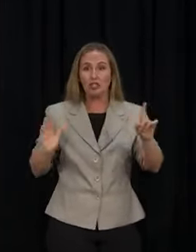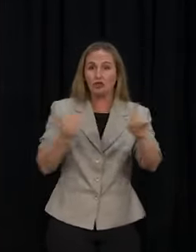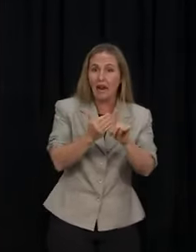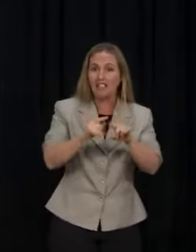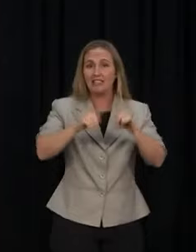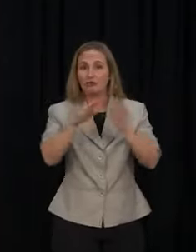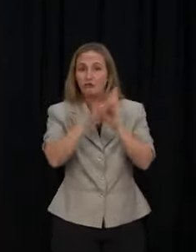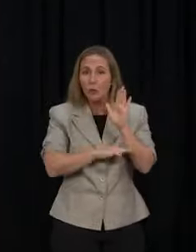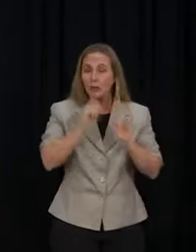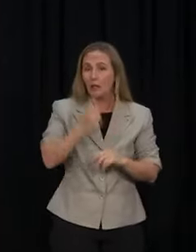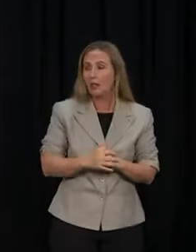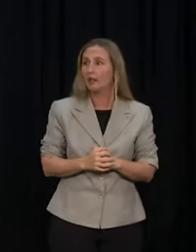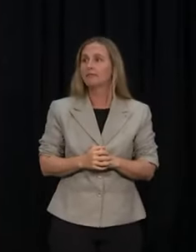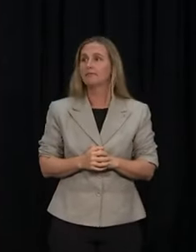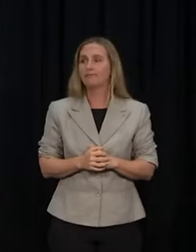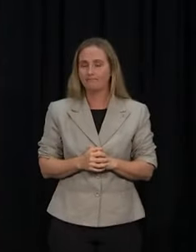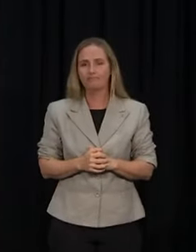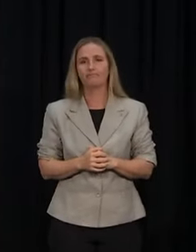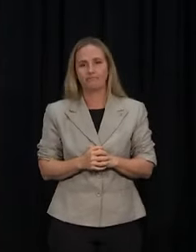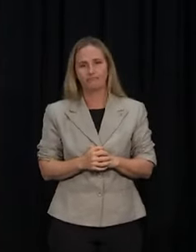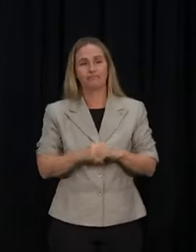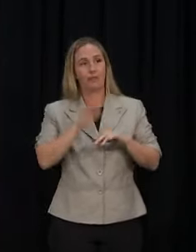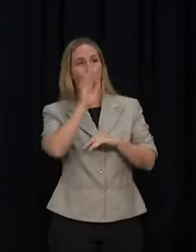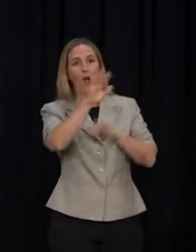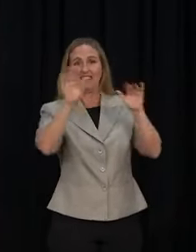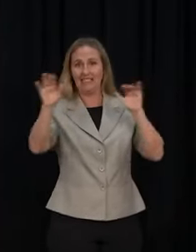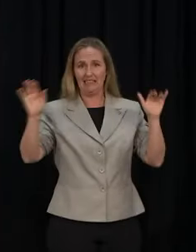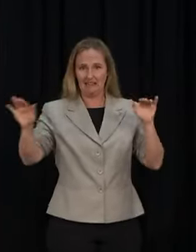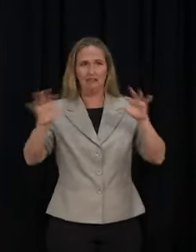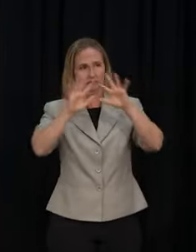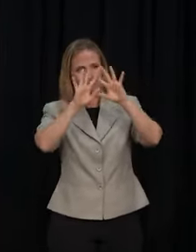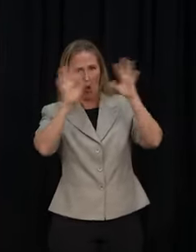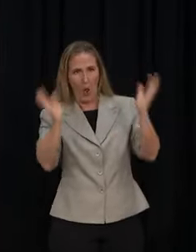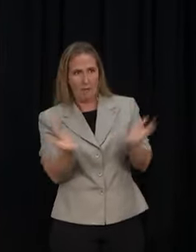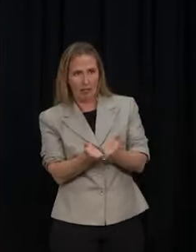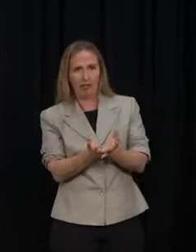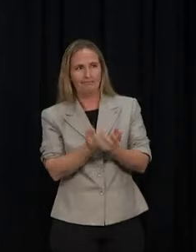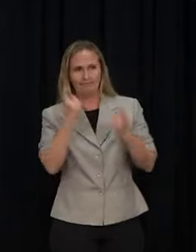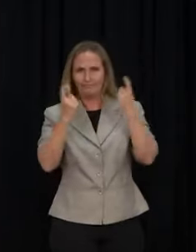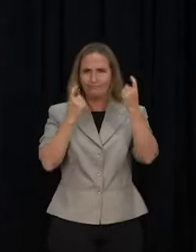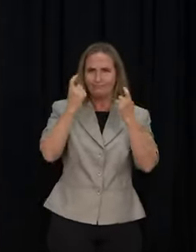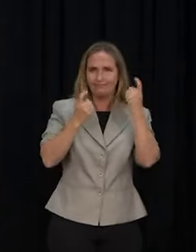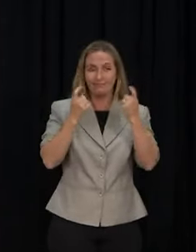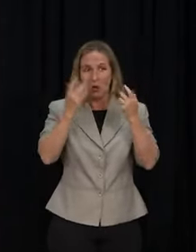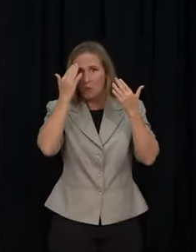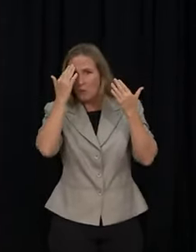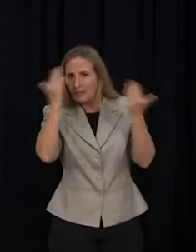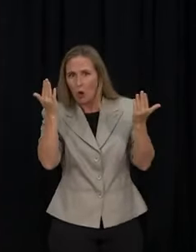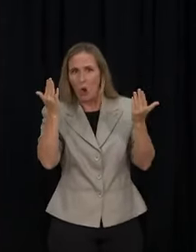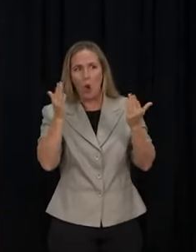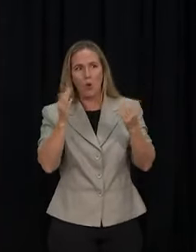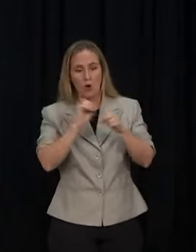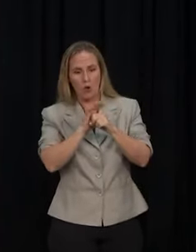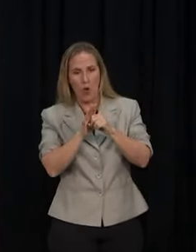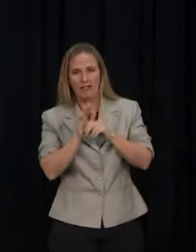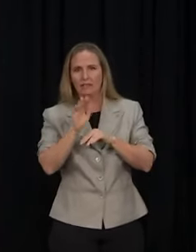there is an undercurrent of concern globally that we just cannot anticipate what we